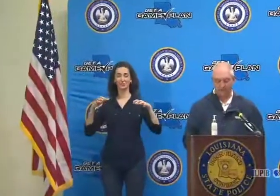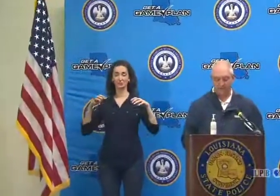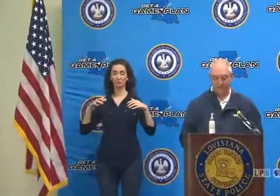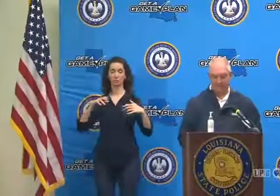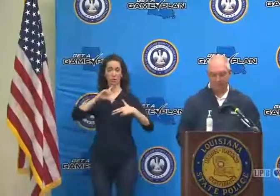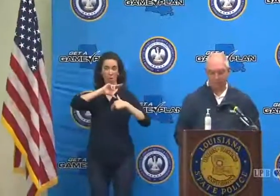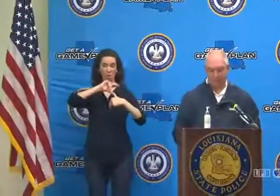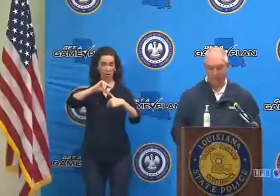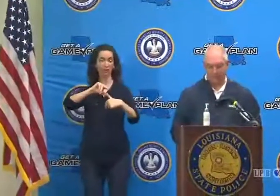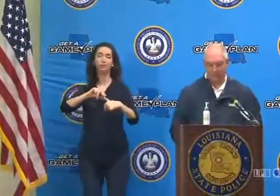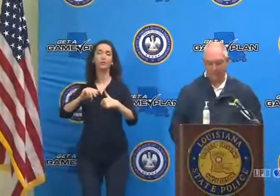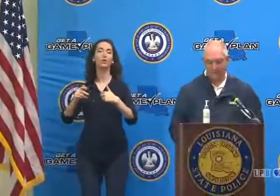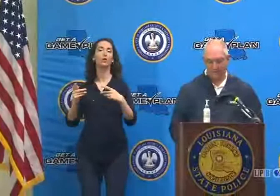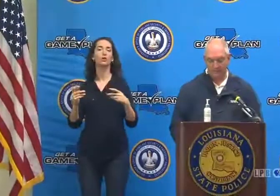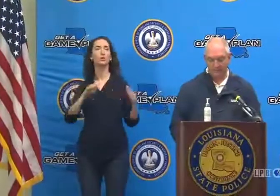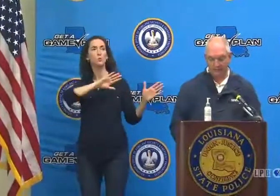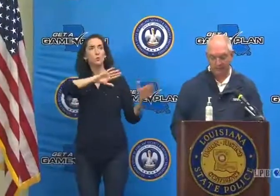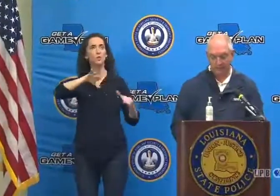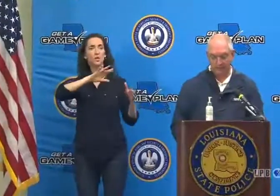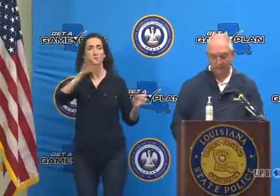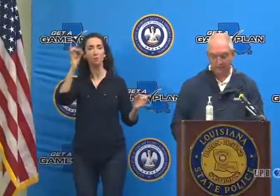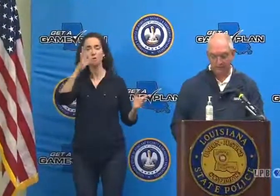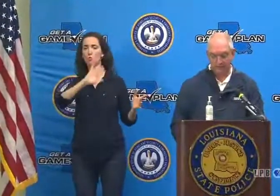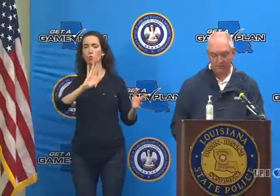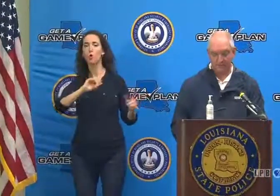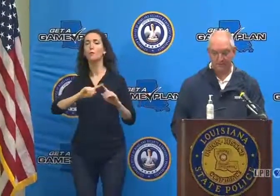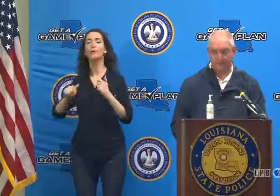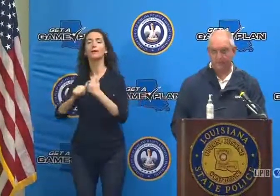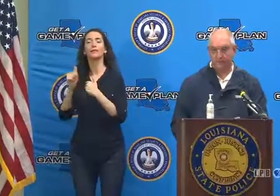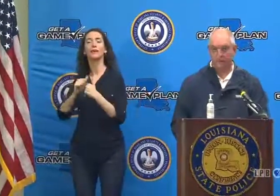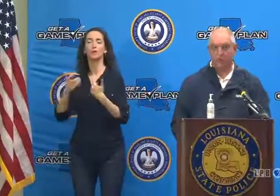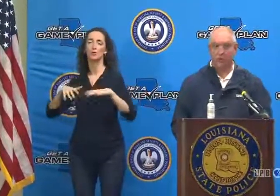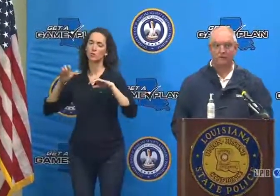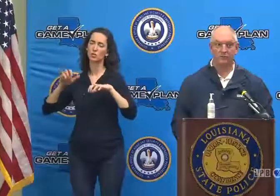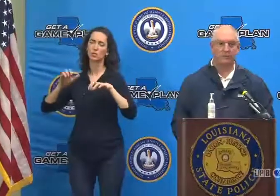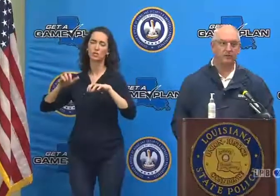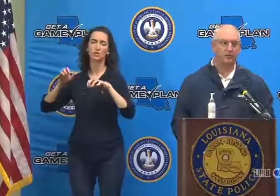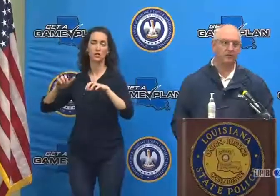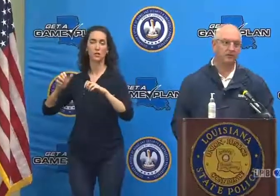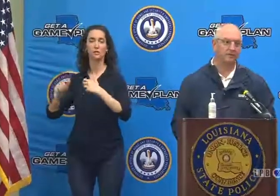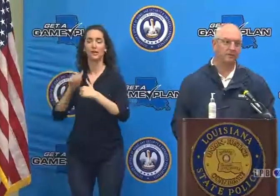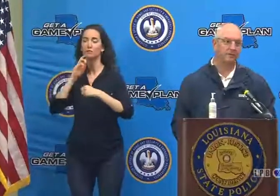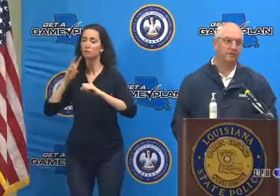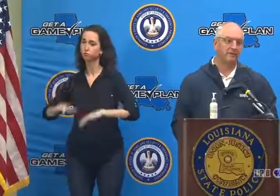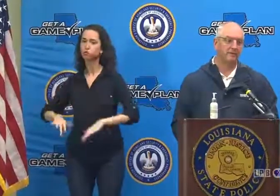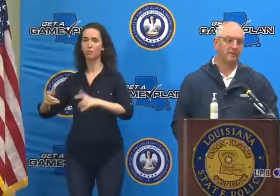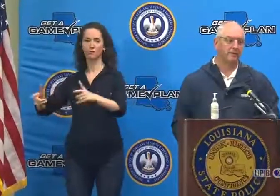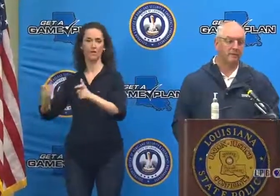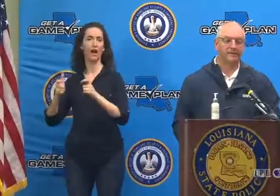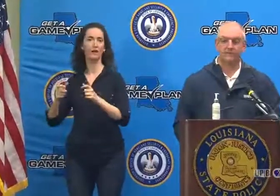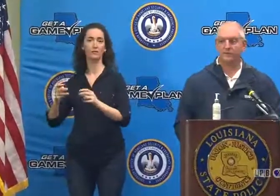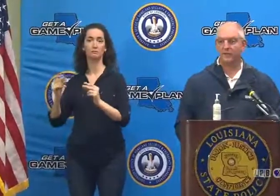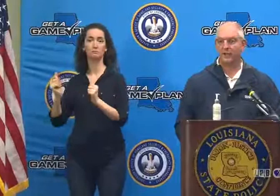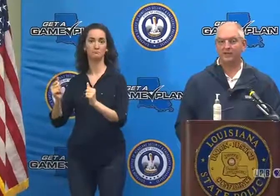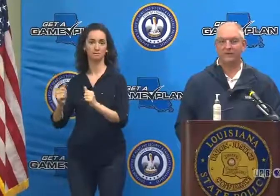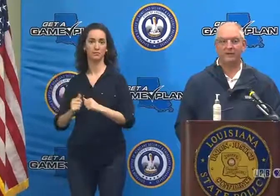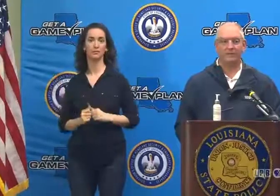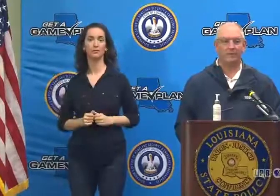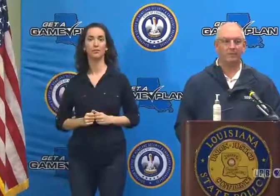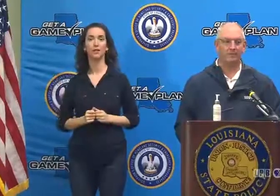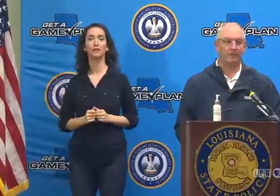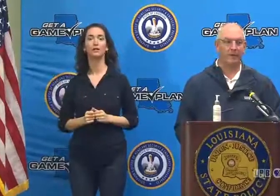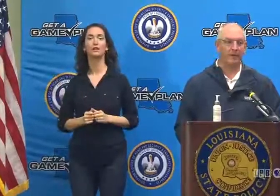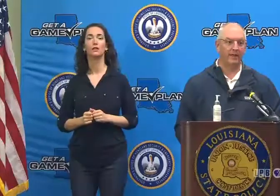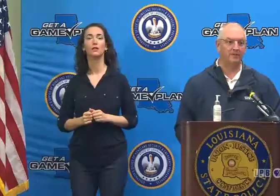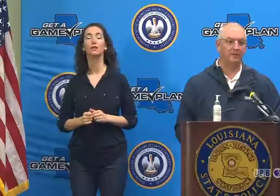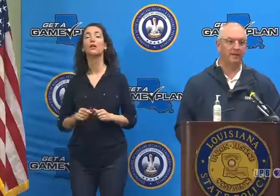flooding. And that's what we're seeing with respect to Nicholas. We also would encourage you, please do not drive